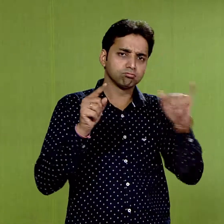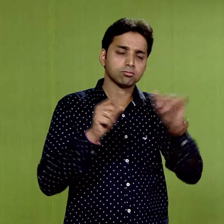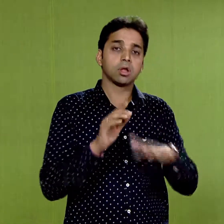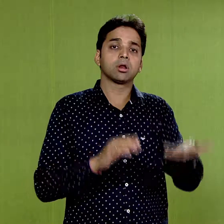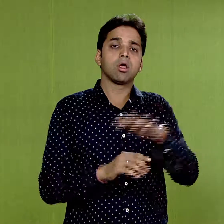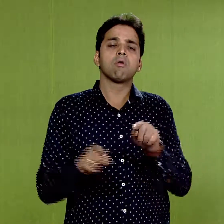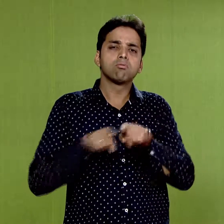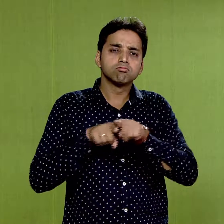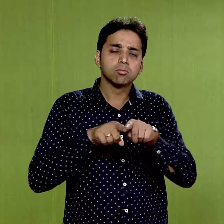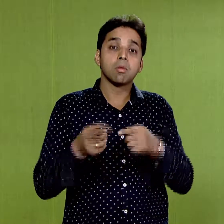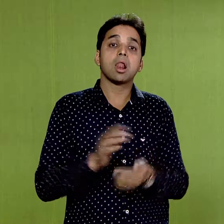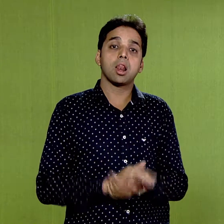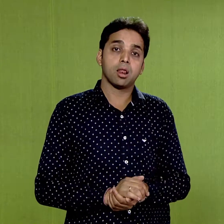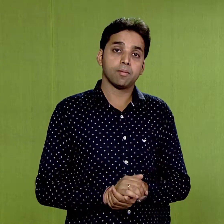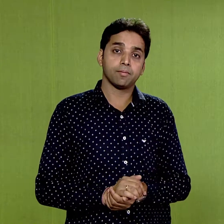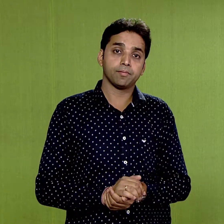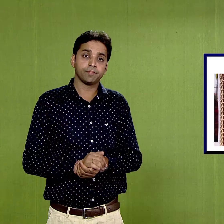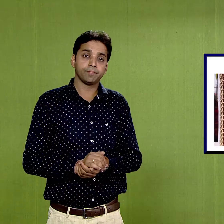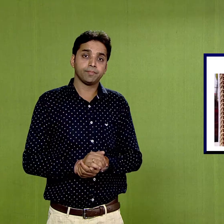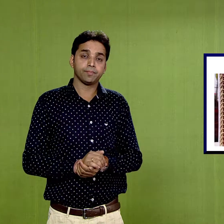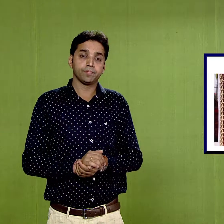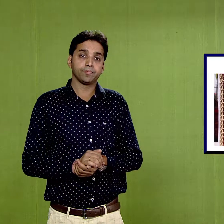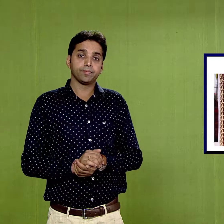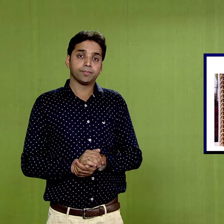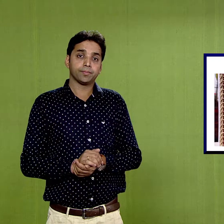For example, Lepia Citras,